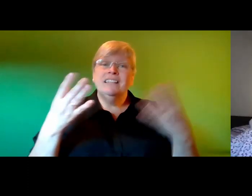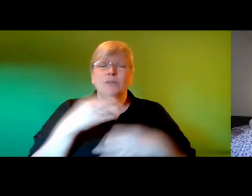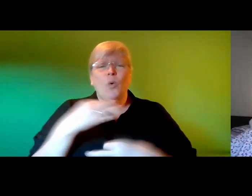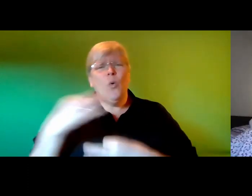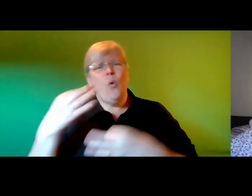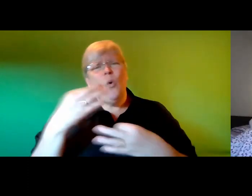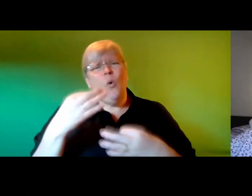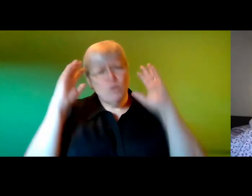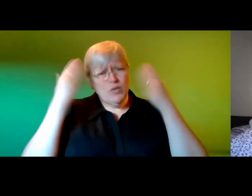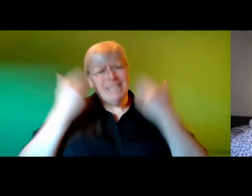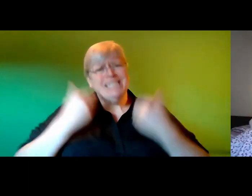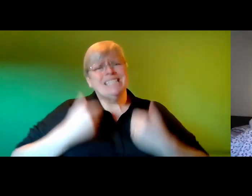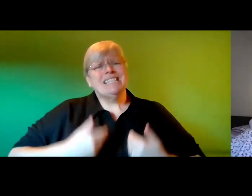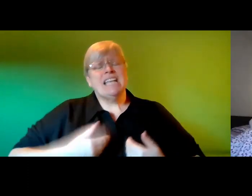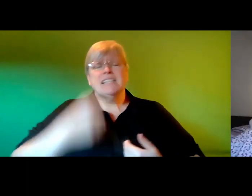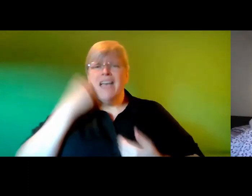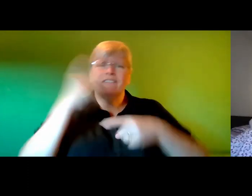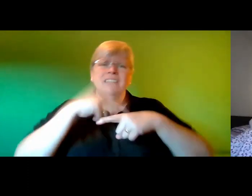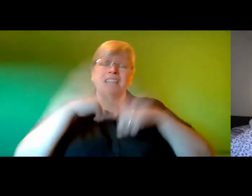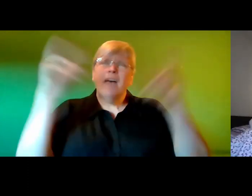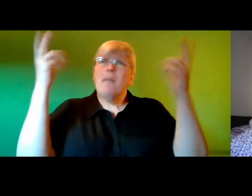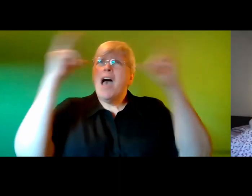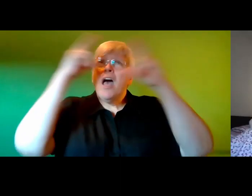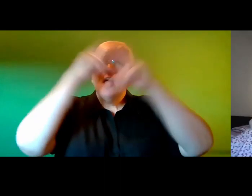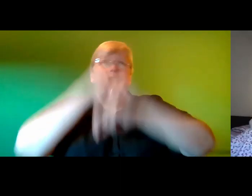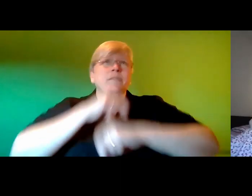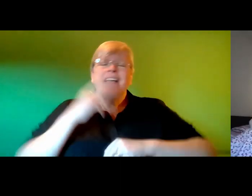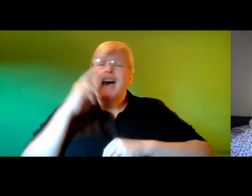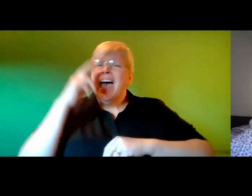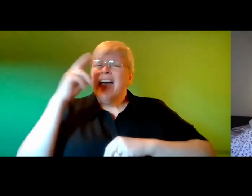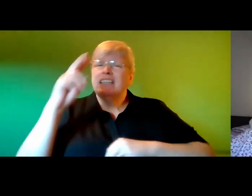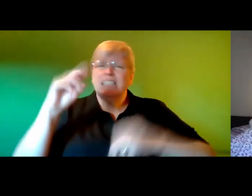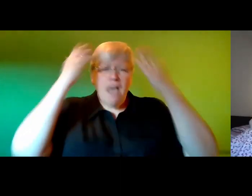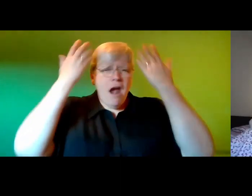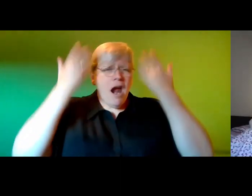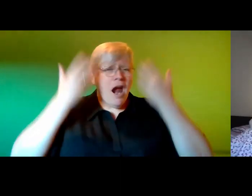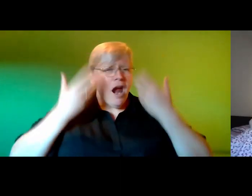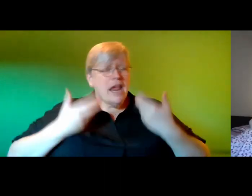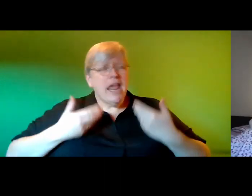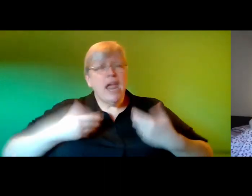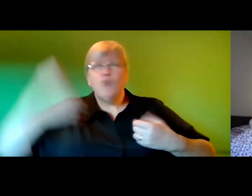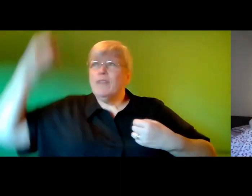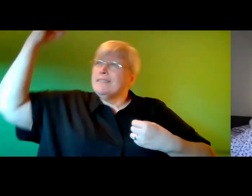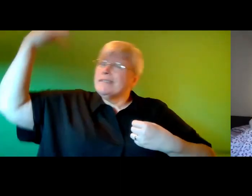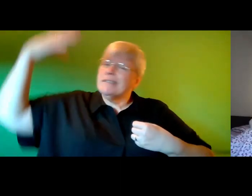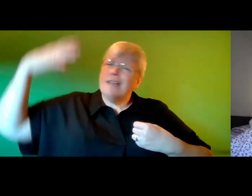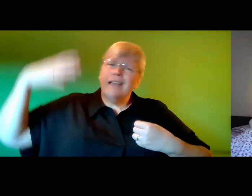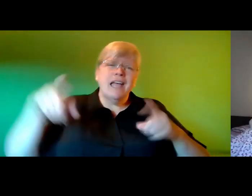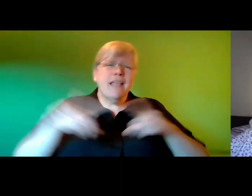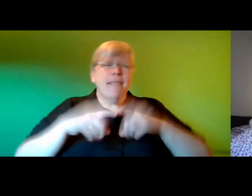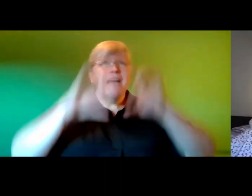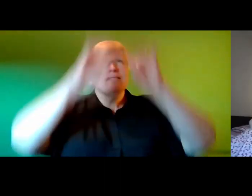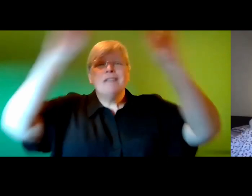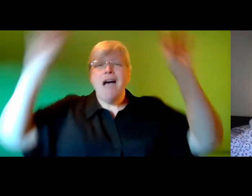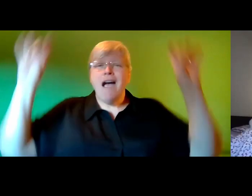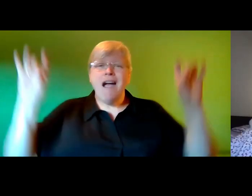aurelia every time i close my eyes i can see her long platinum hair shimmering in the sunlight as though the stars themselves are woven